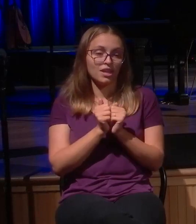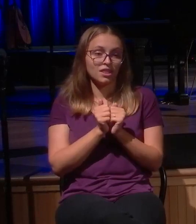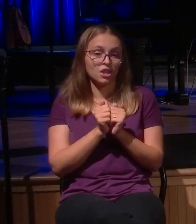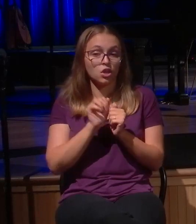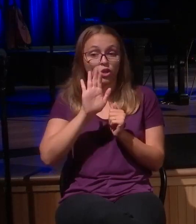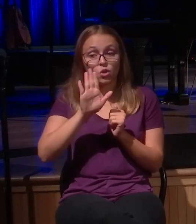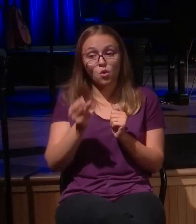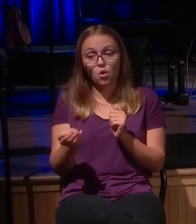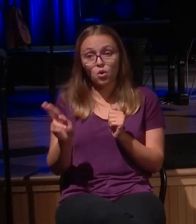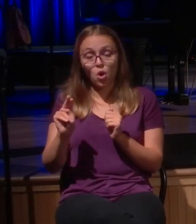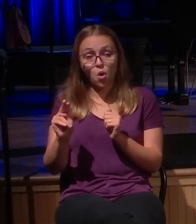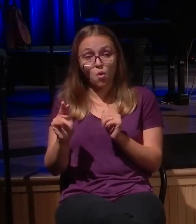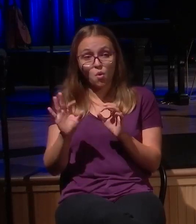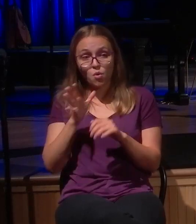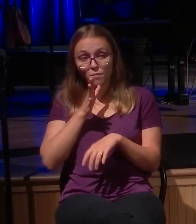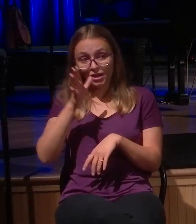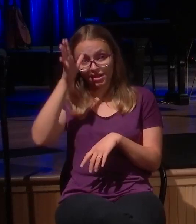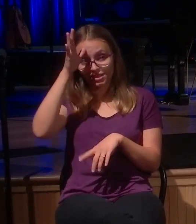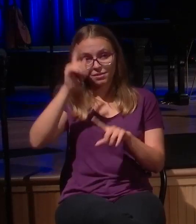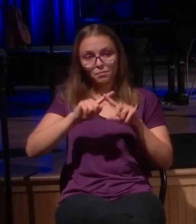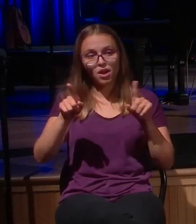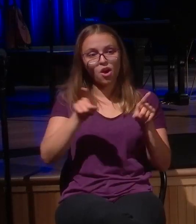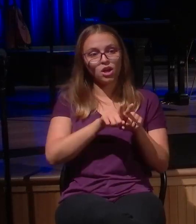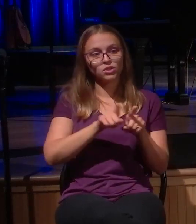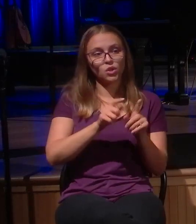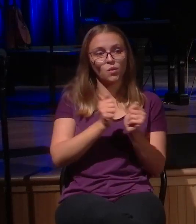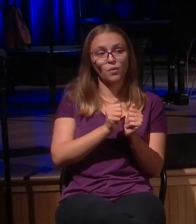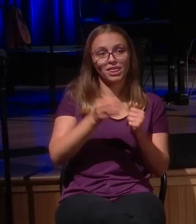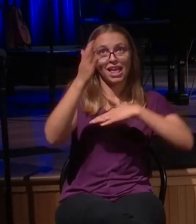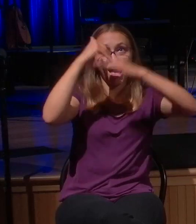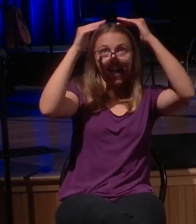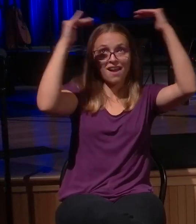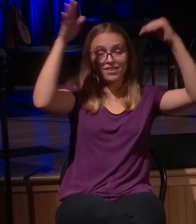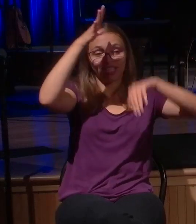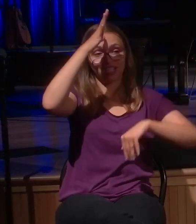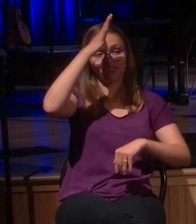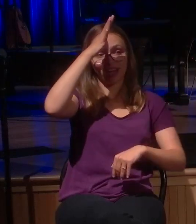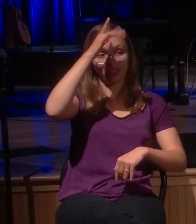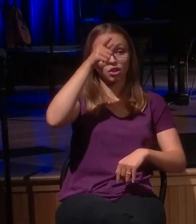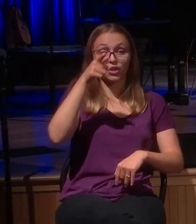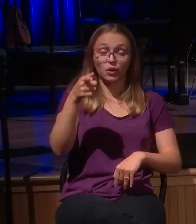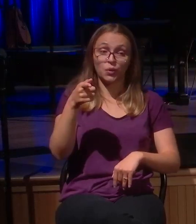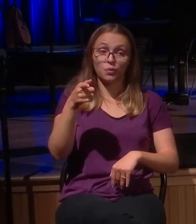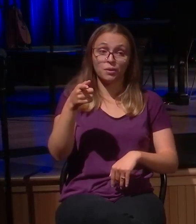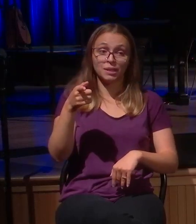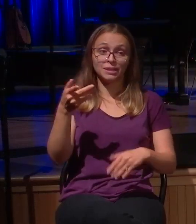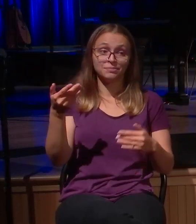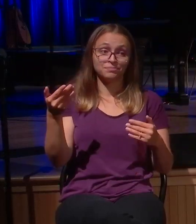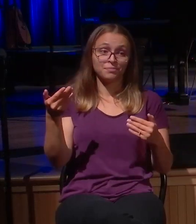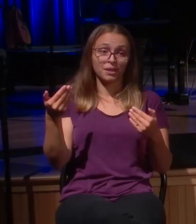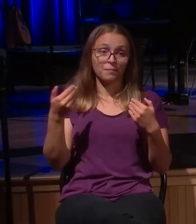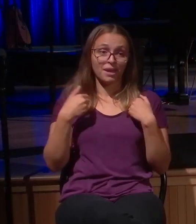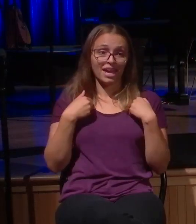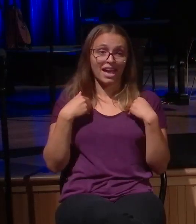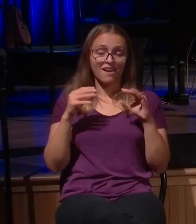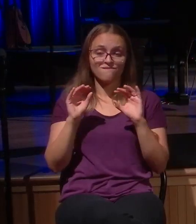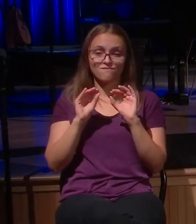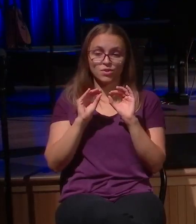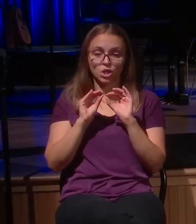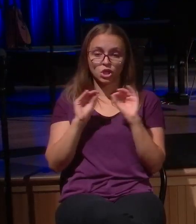between you and your heavenly father. Listen, you may have exhausted the patience of your parents. You have not exhausted the mercy of God. Return home today.